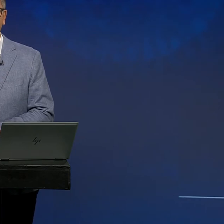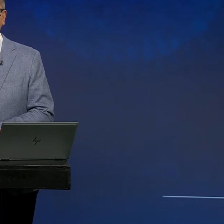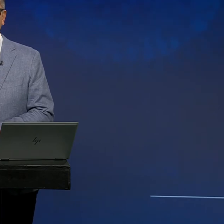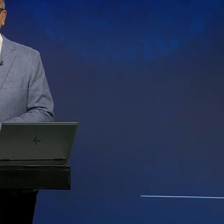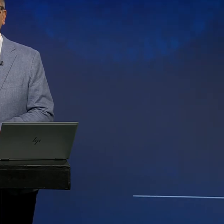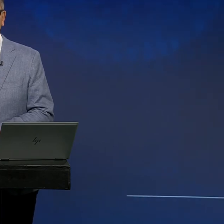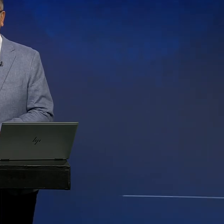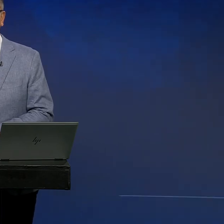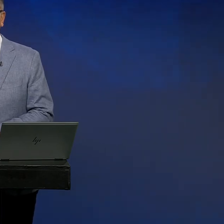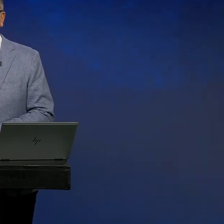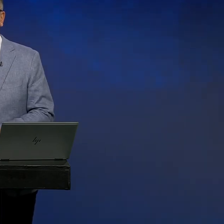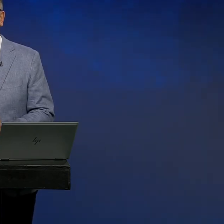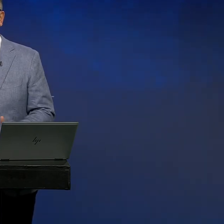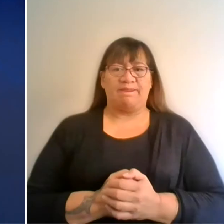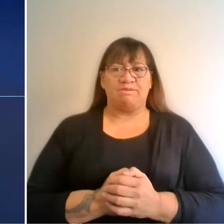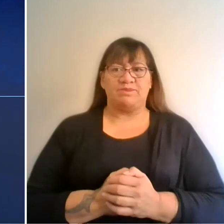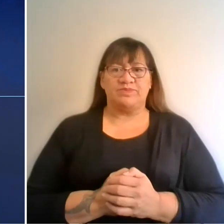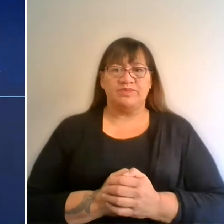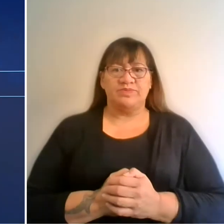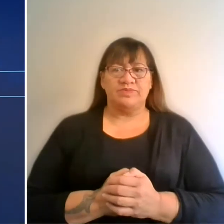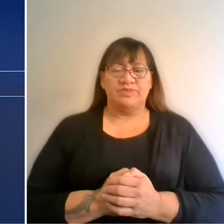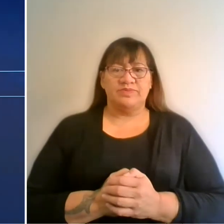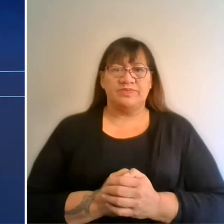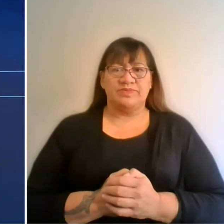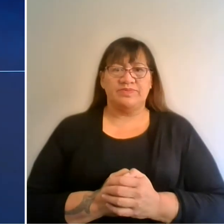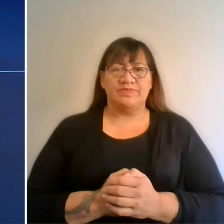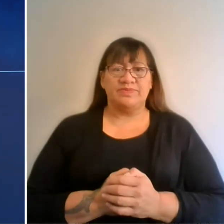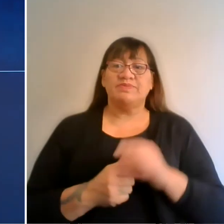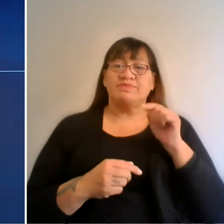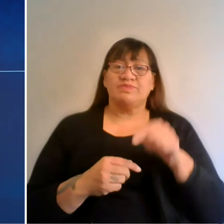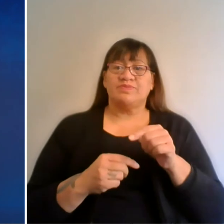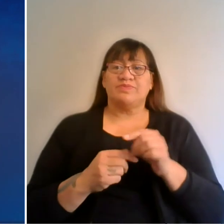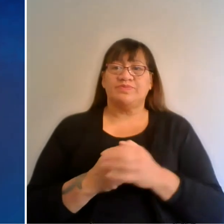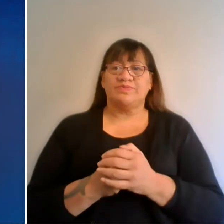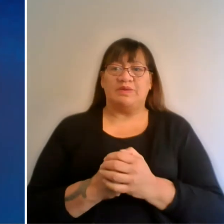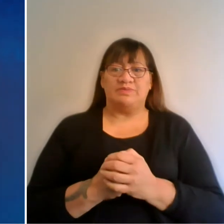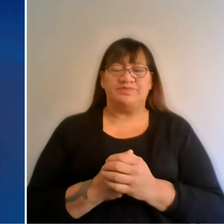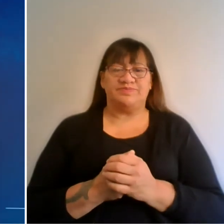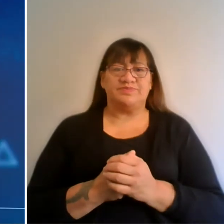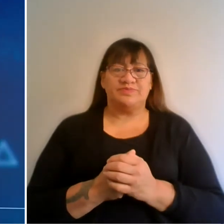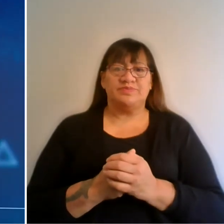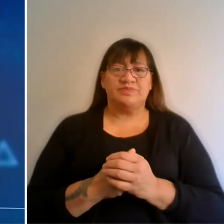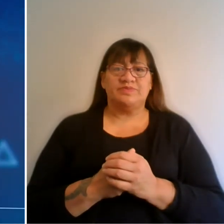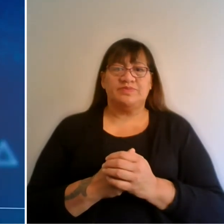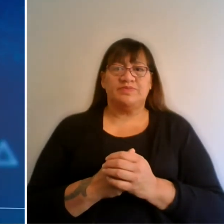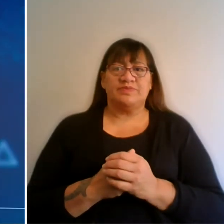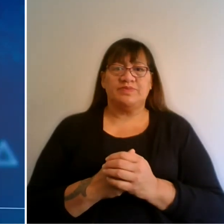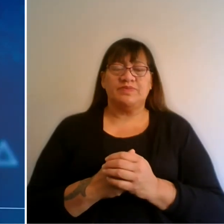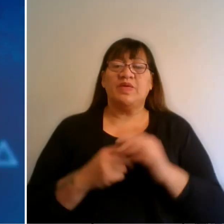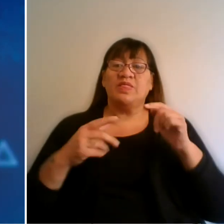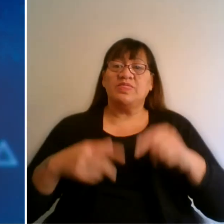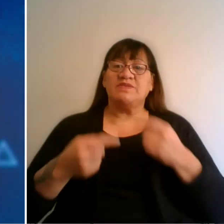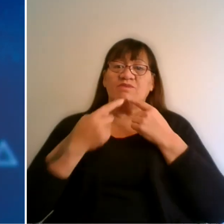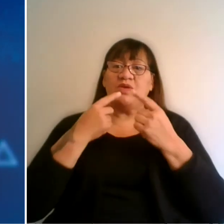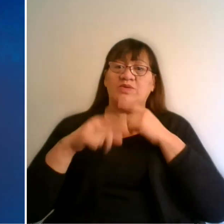hauā called Pairangi. was created by three Māori organisations that are committed to ensuring whānau Māori are better informed and